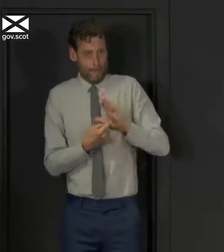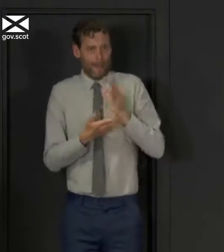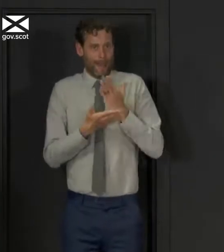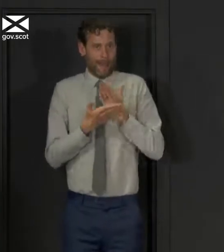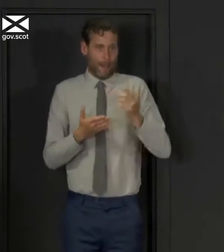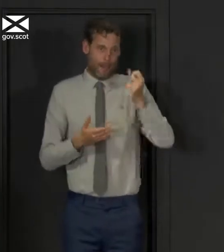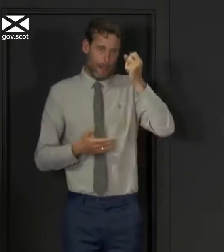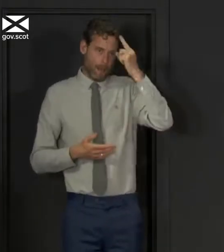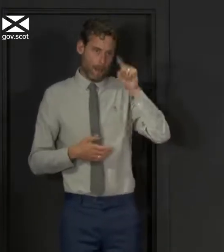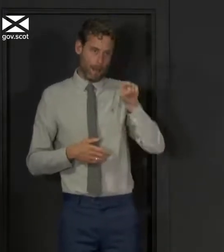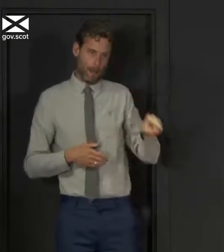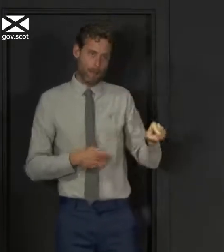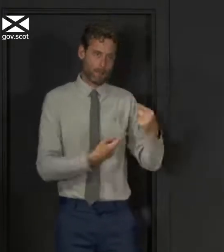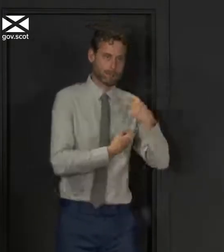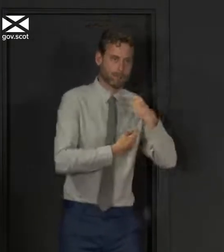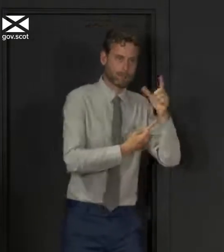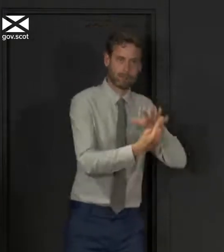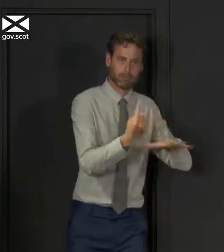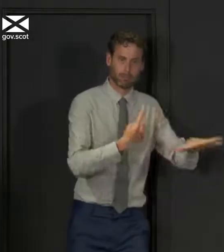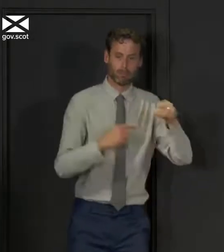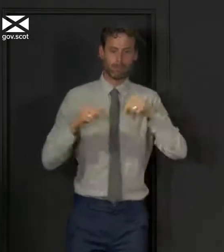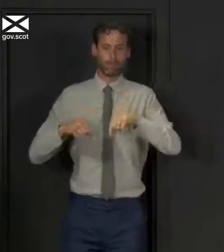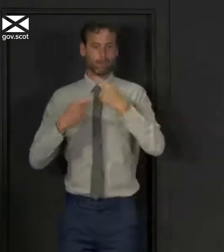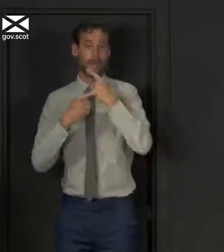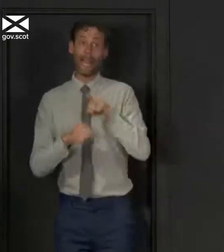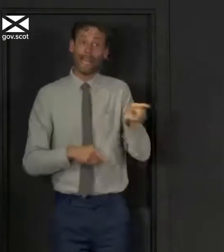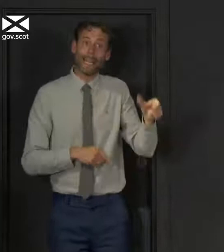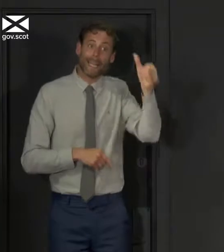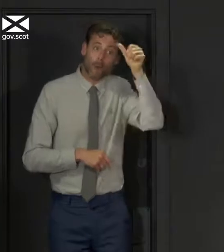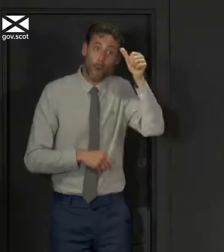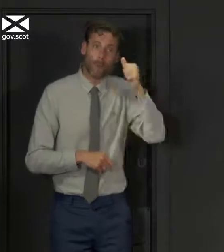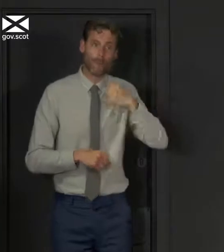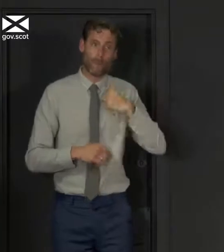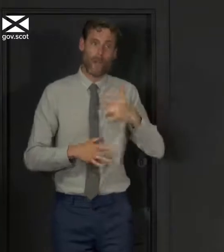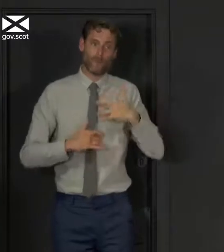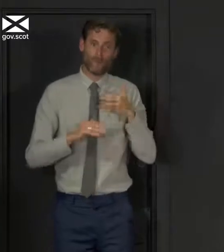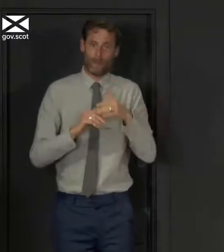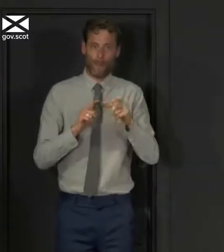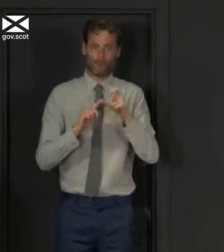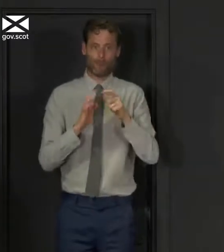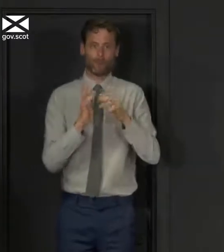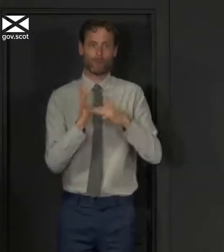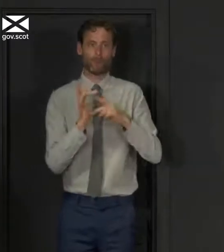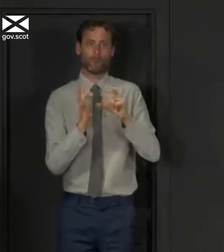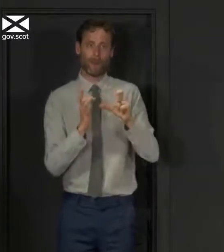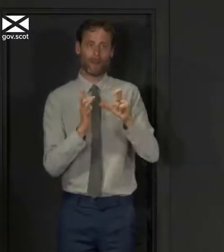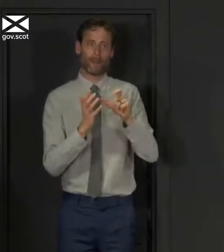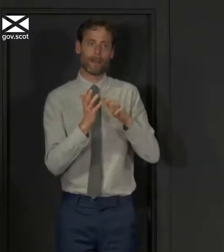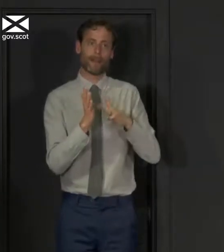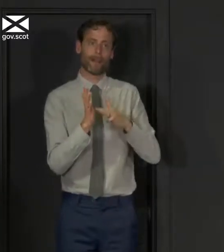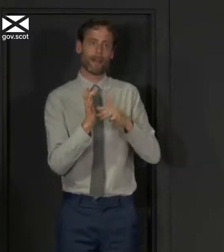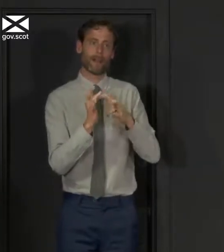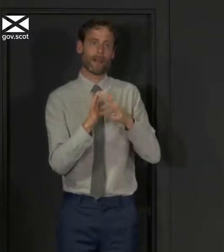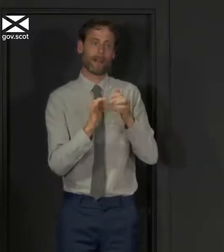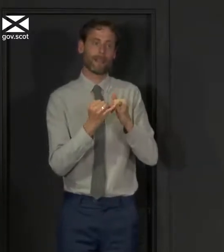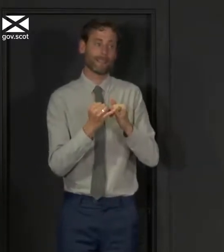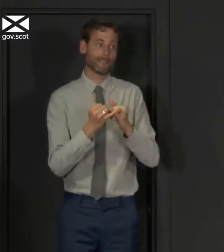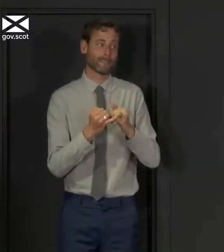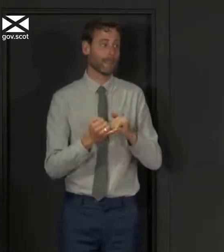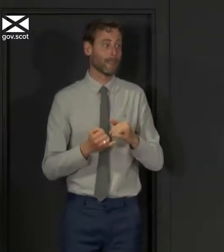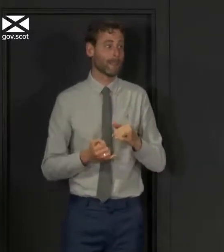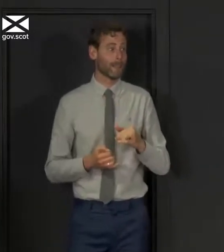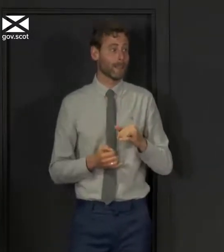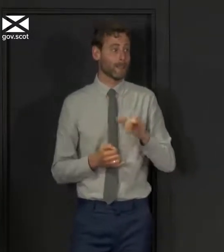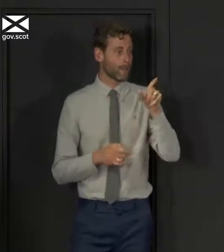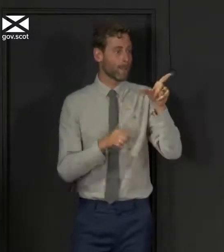of public messaging he knows I suspect my views on Dominic Cummings you weren't perhaps on the call when I said